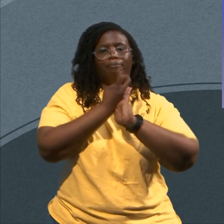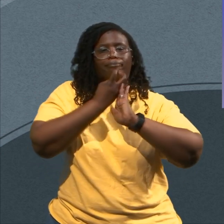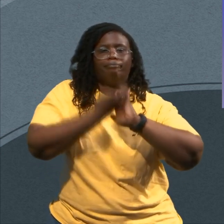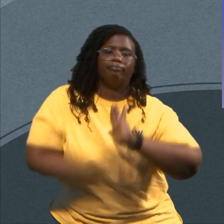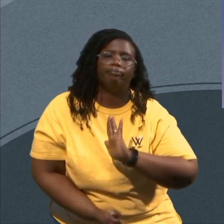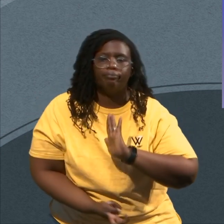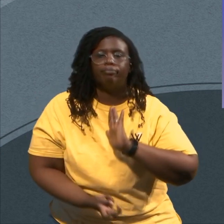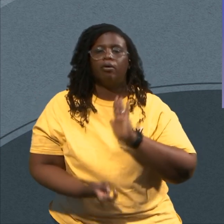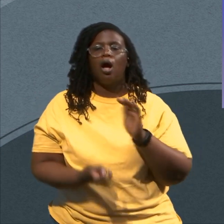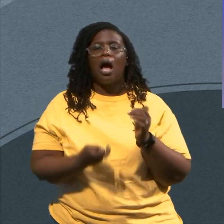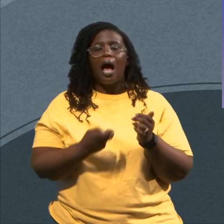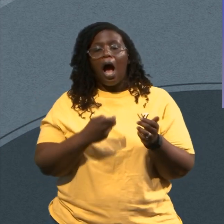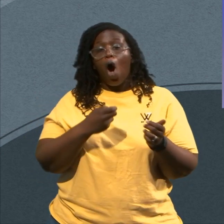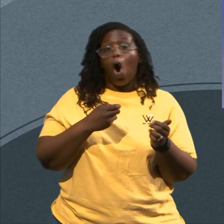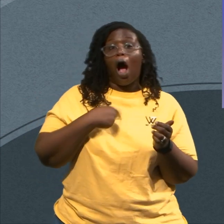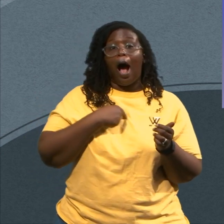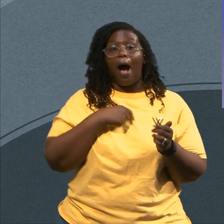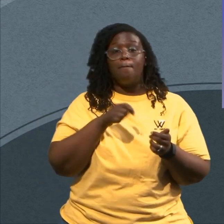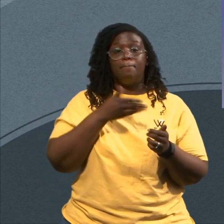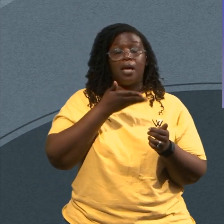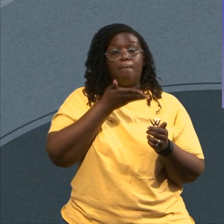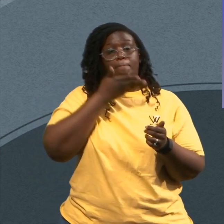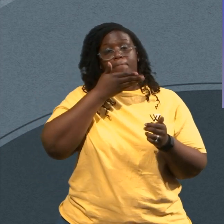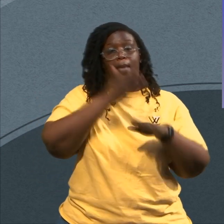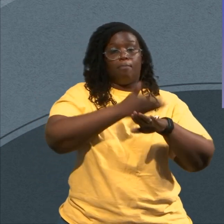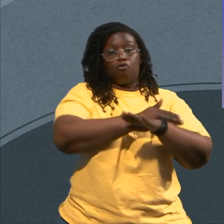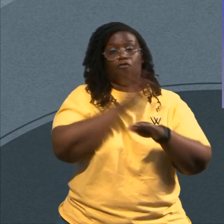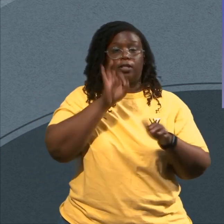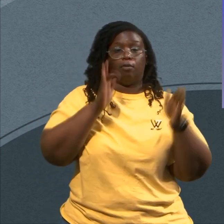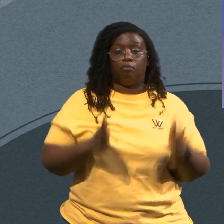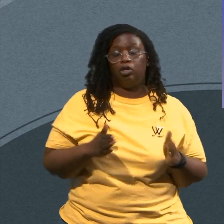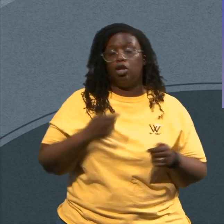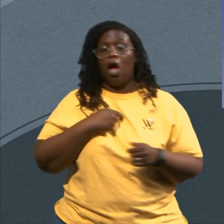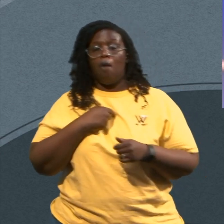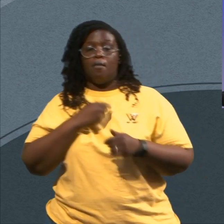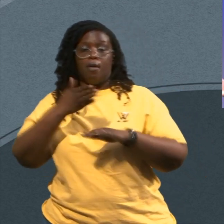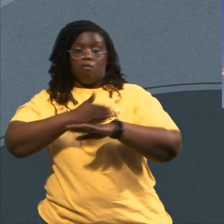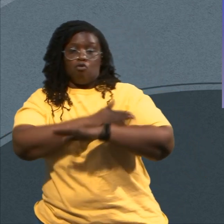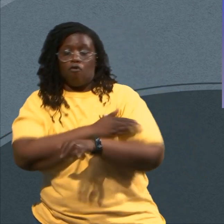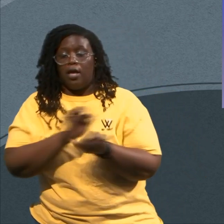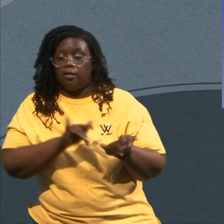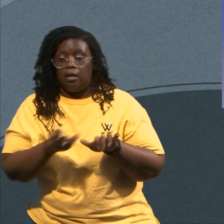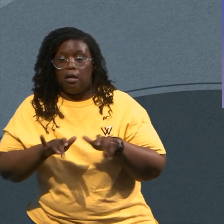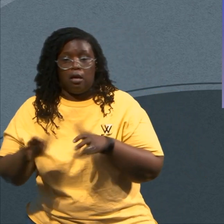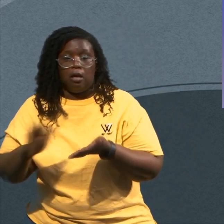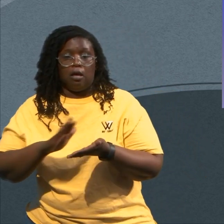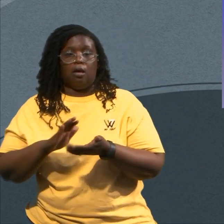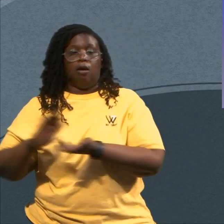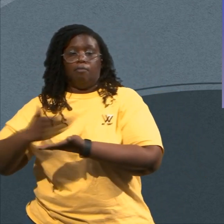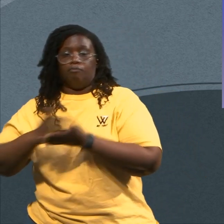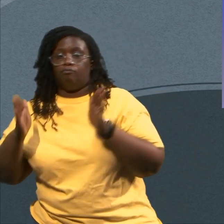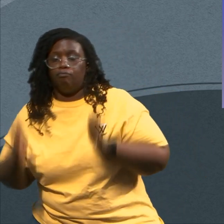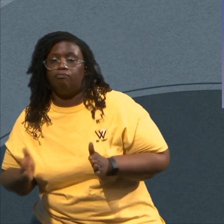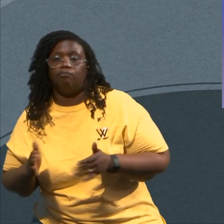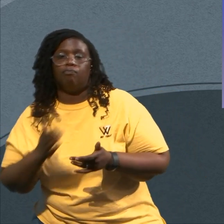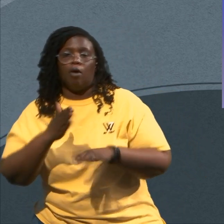To Be A Better Preacher Or Better Instrumental Or Better Music Or Better Student But If I'm Gonna Get